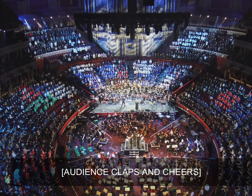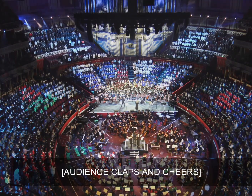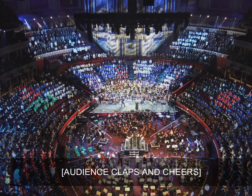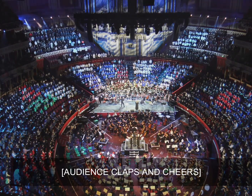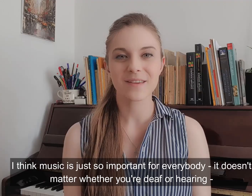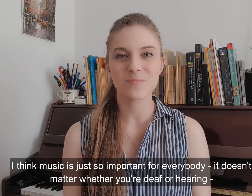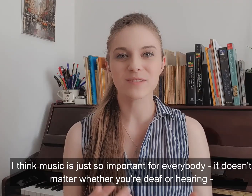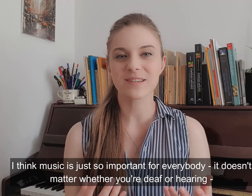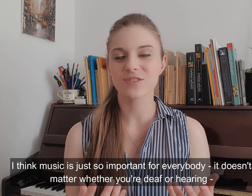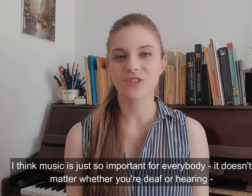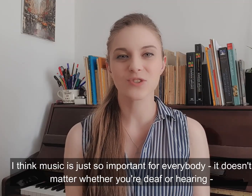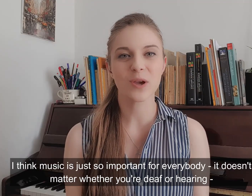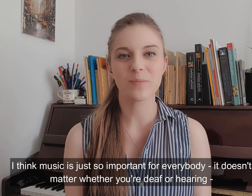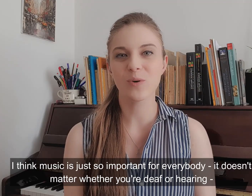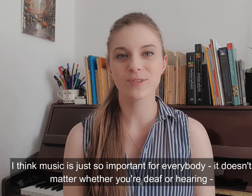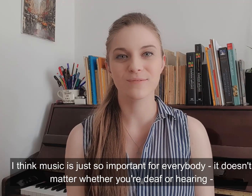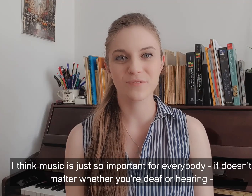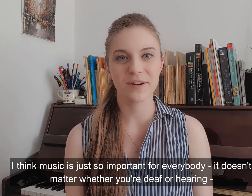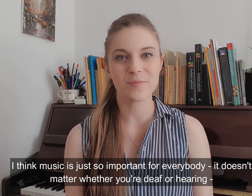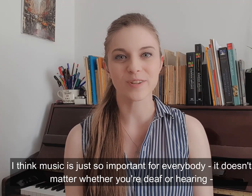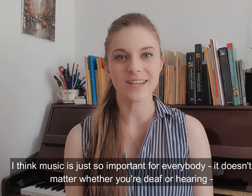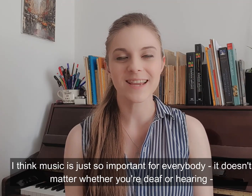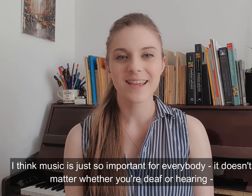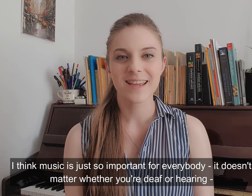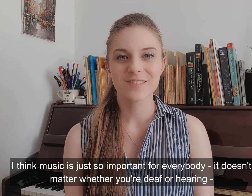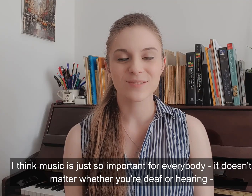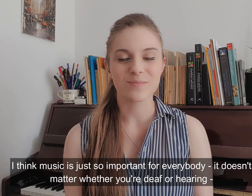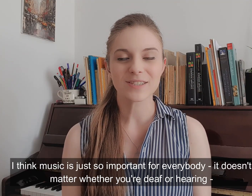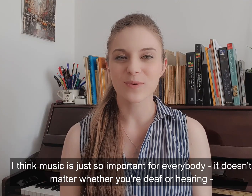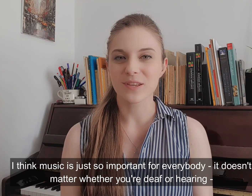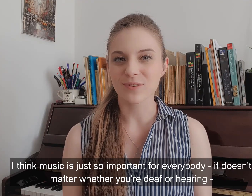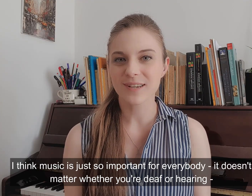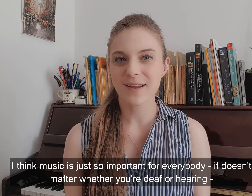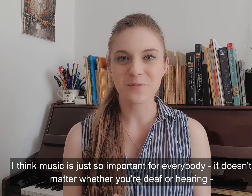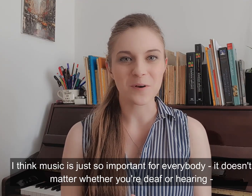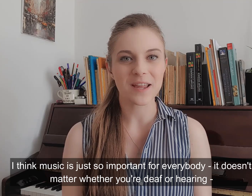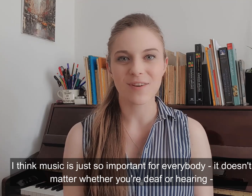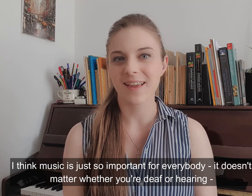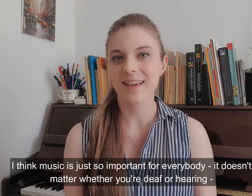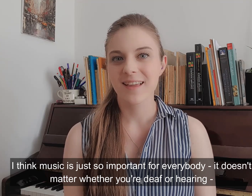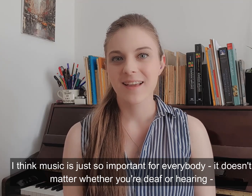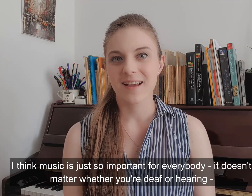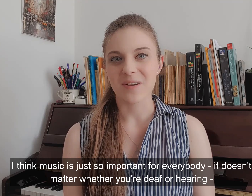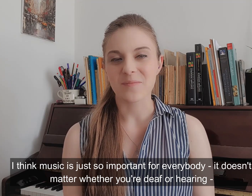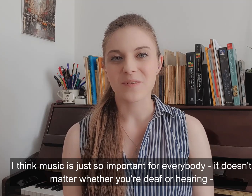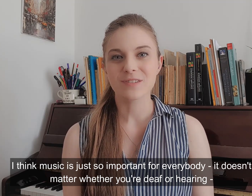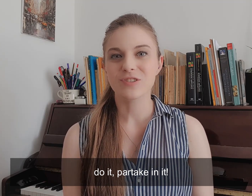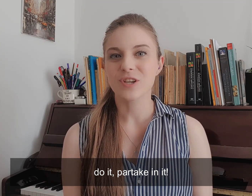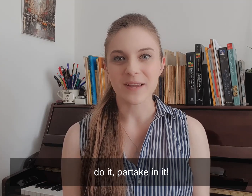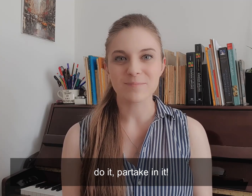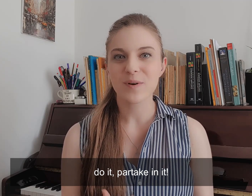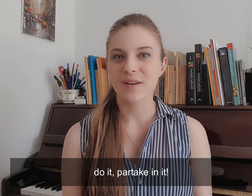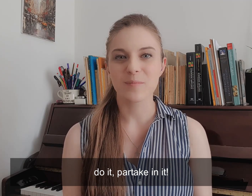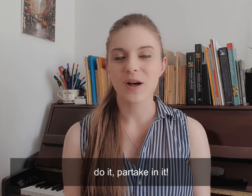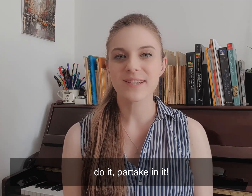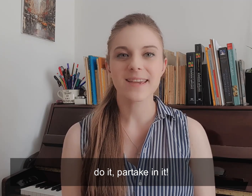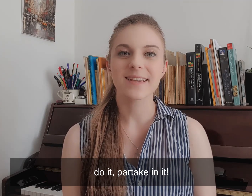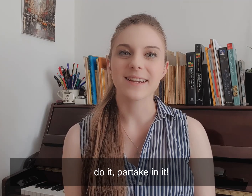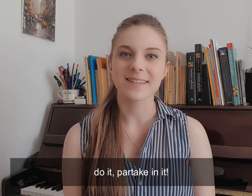I think music is just so important for everybody. It doesn't matter whether you're deaf or hearing, do it, partake in it.